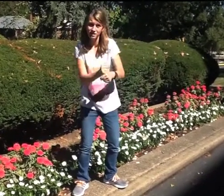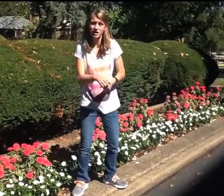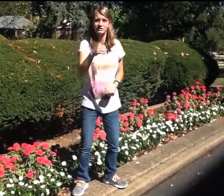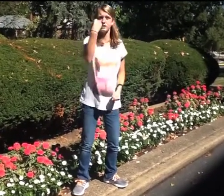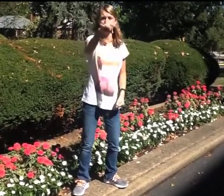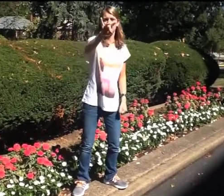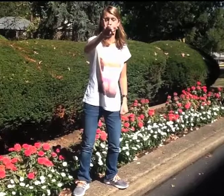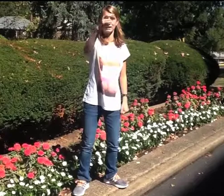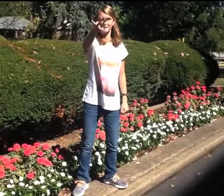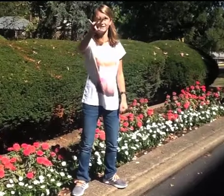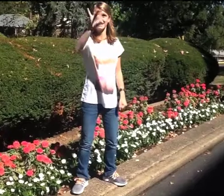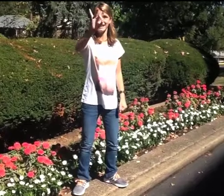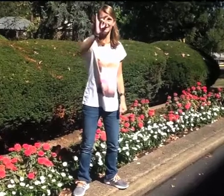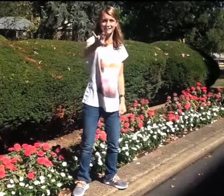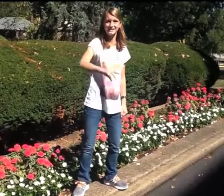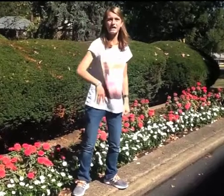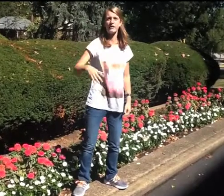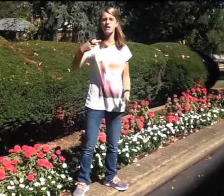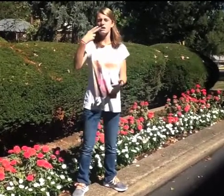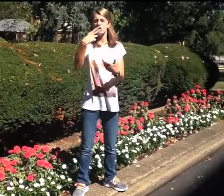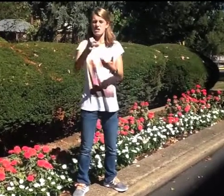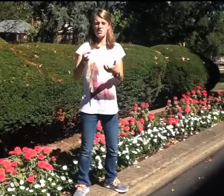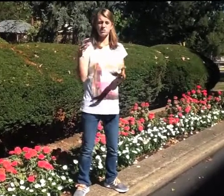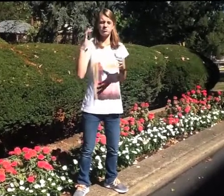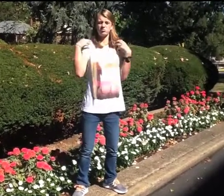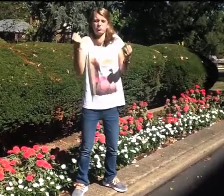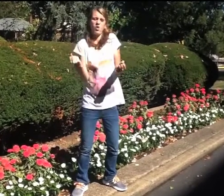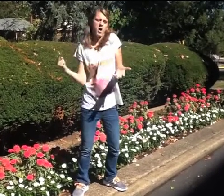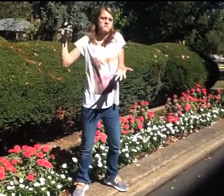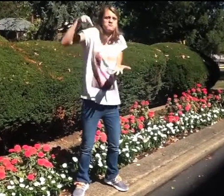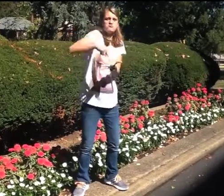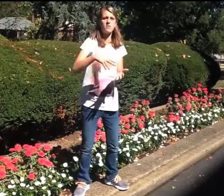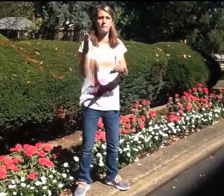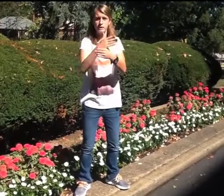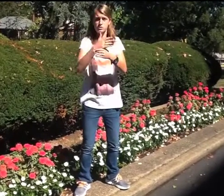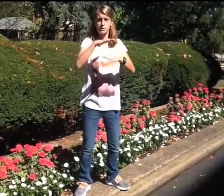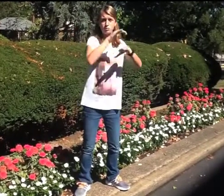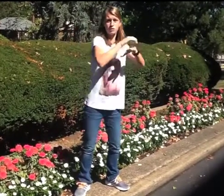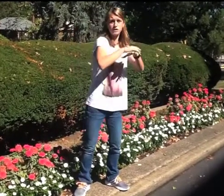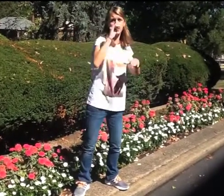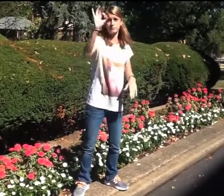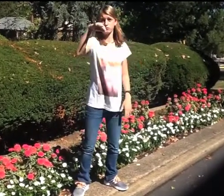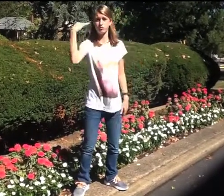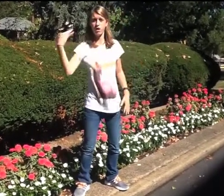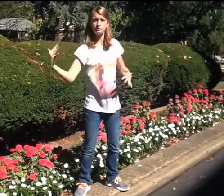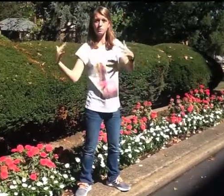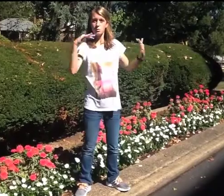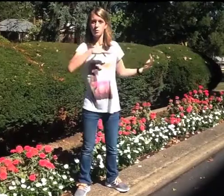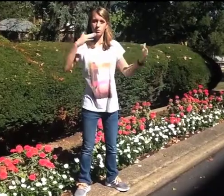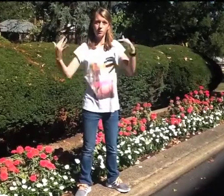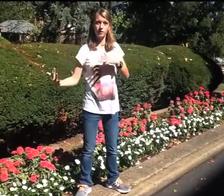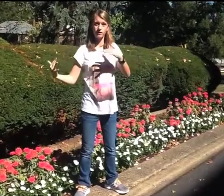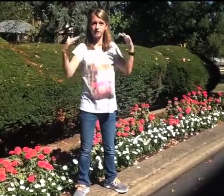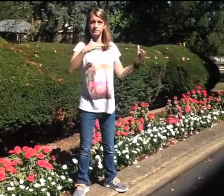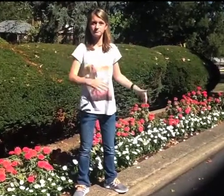year 1787. As President, his singular aim was to create a nation that would stand strong even with the war between Britain and France.